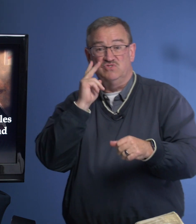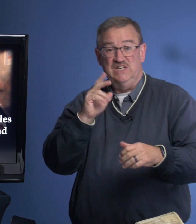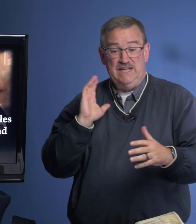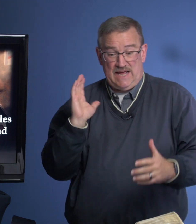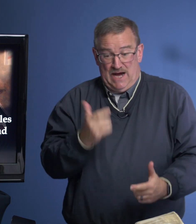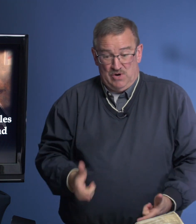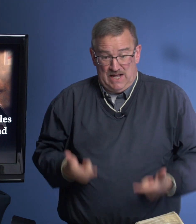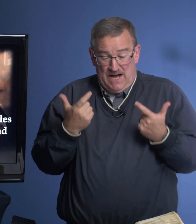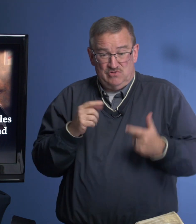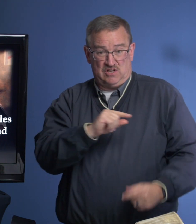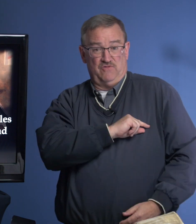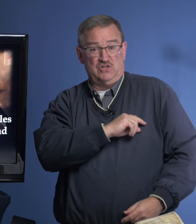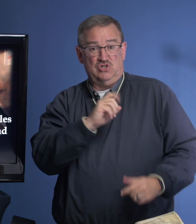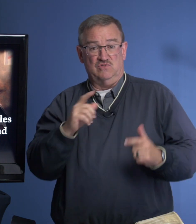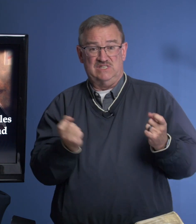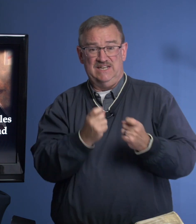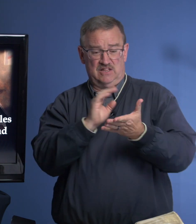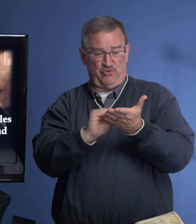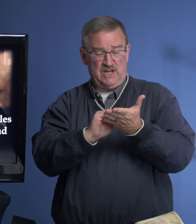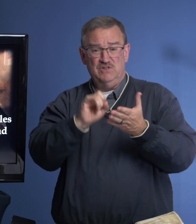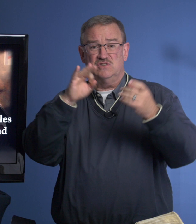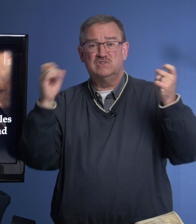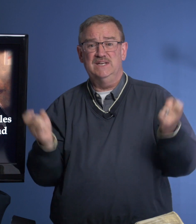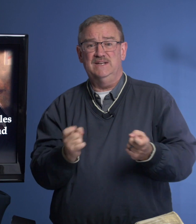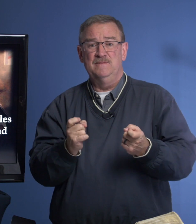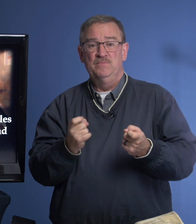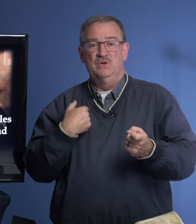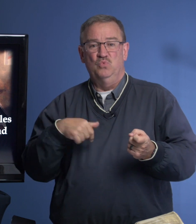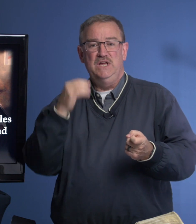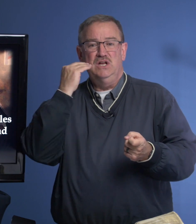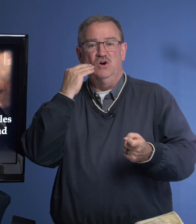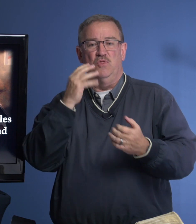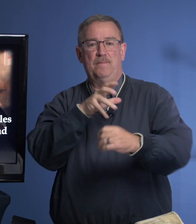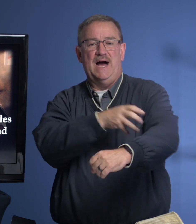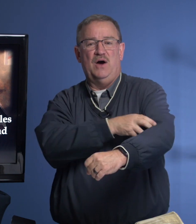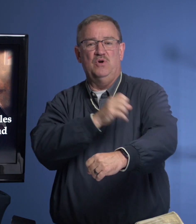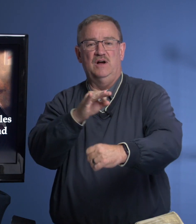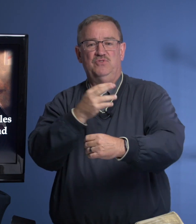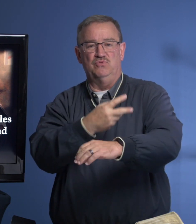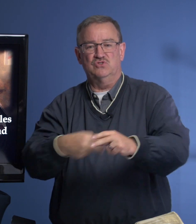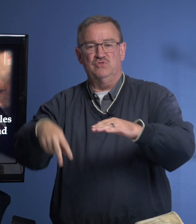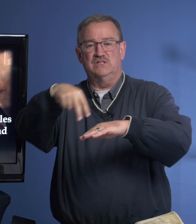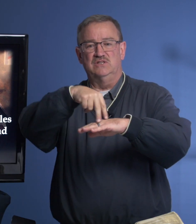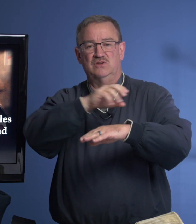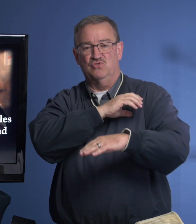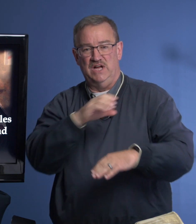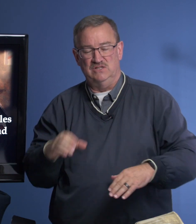seen in our lives the conviction of sin and the forgiveness of sin. We know the power of the resurrected Christ.